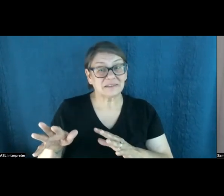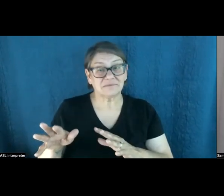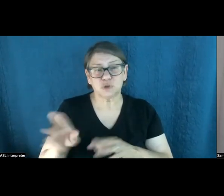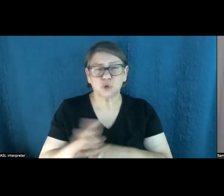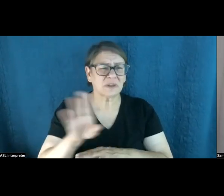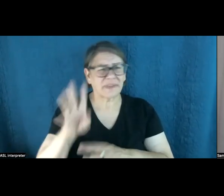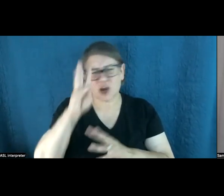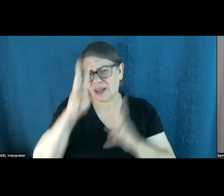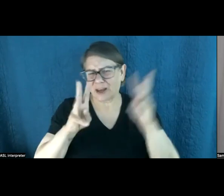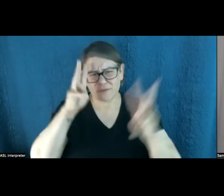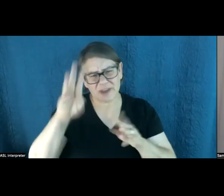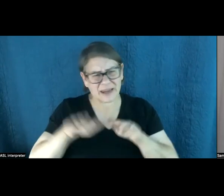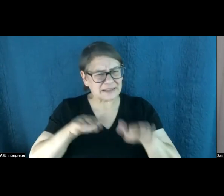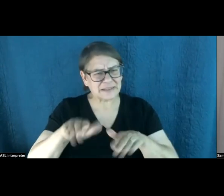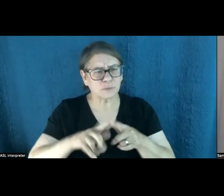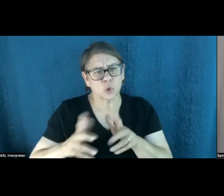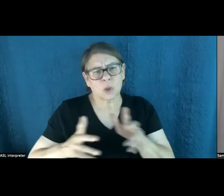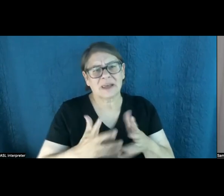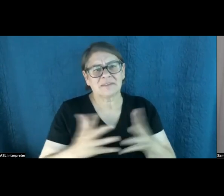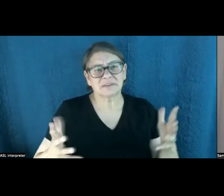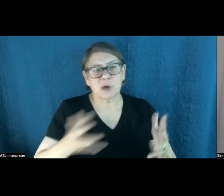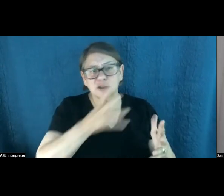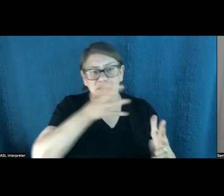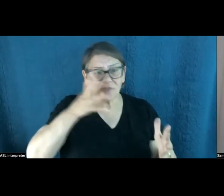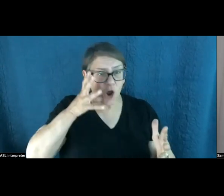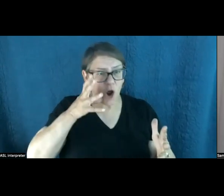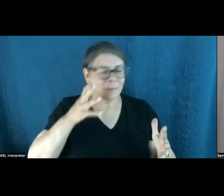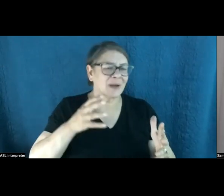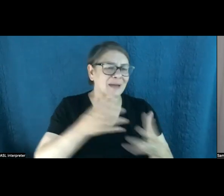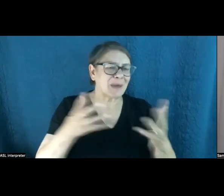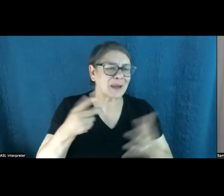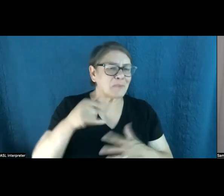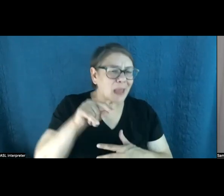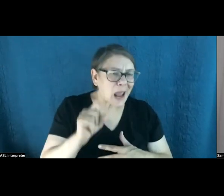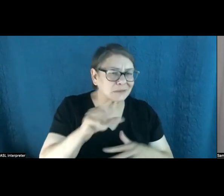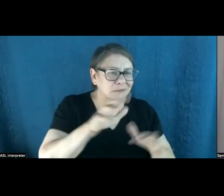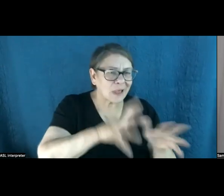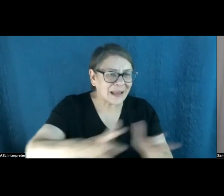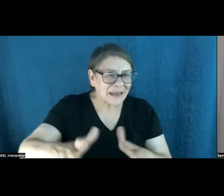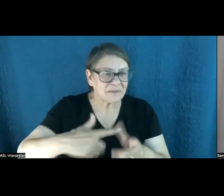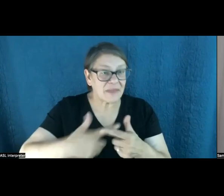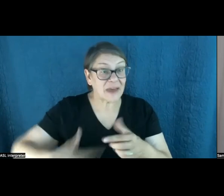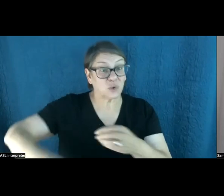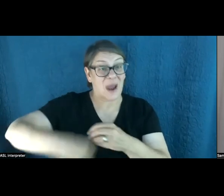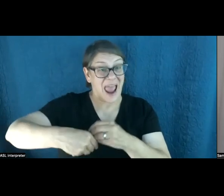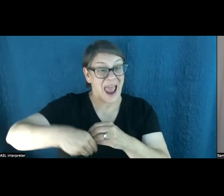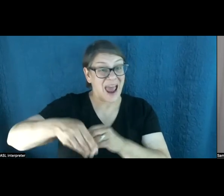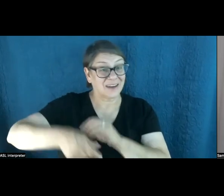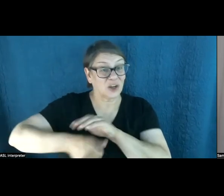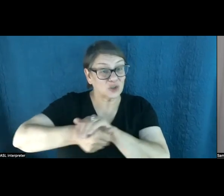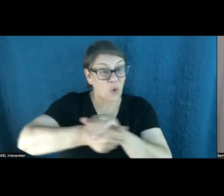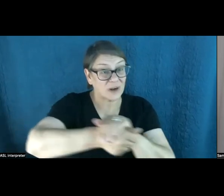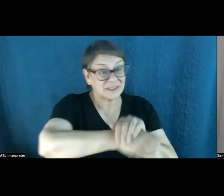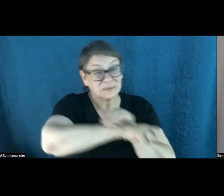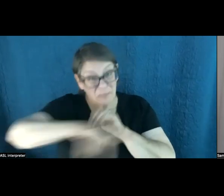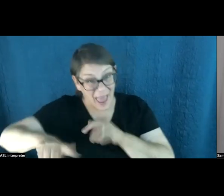advanced steps to leave as much native vegetation in place as they can and to reintroduce desert tortoises to the project after it's built.